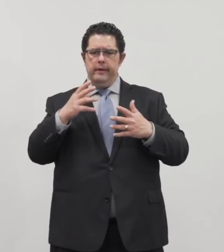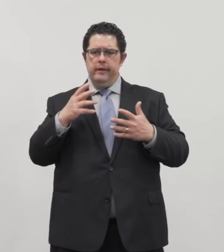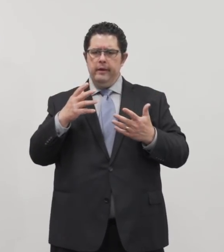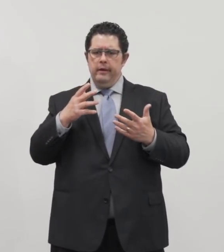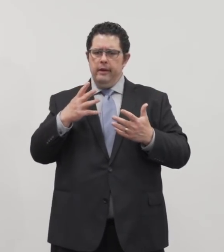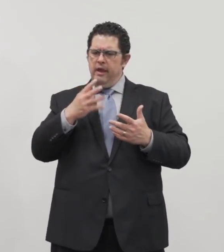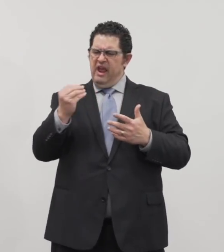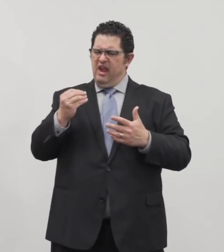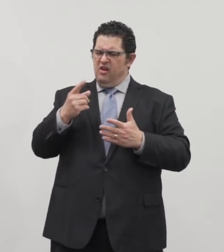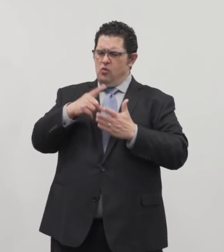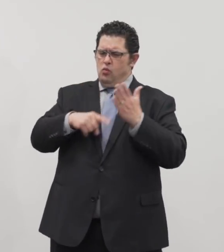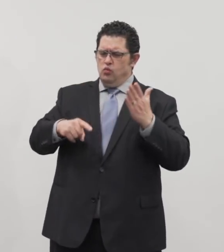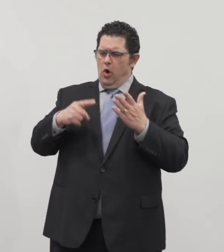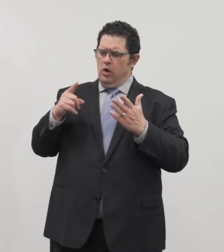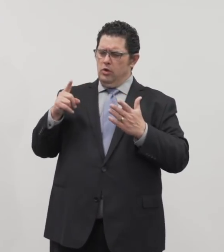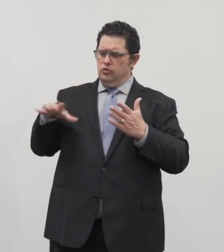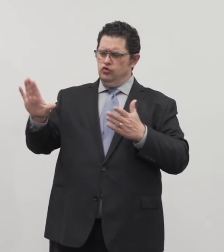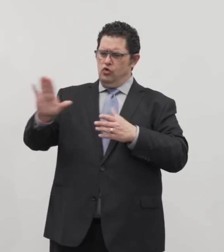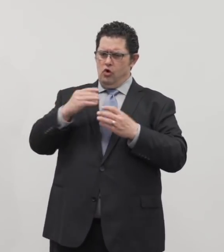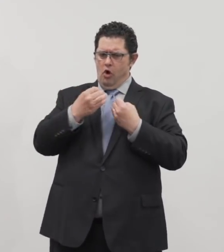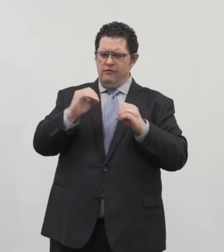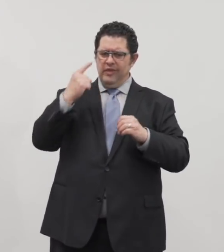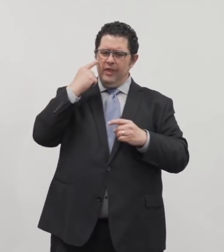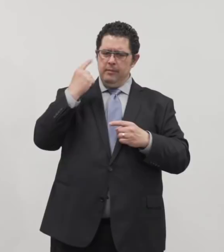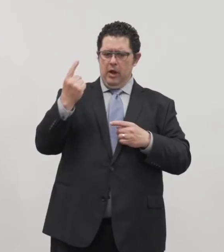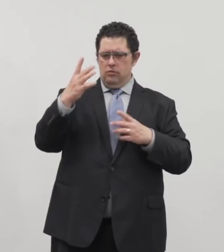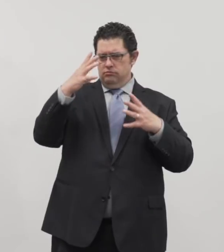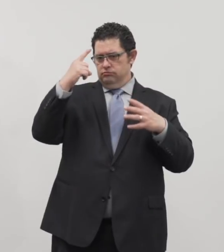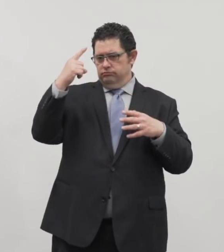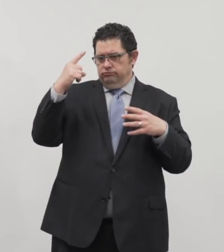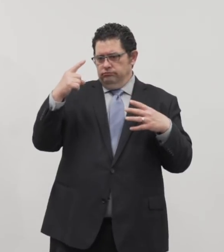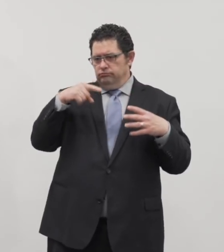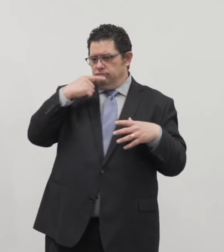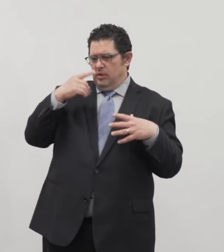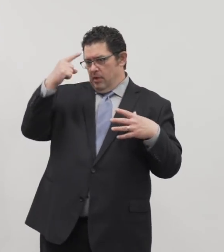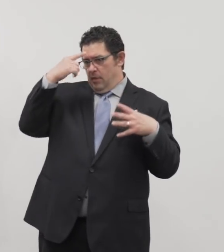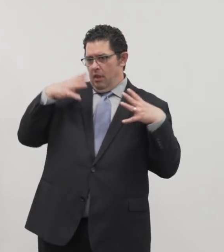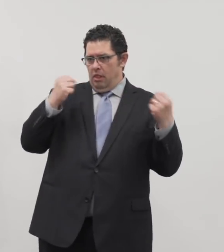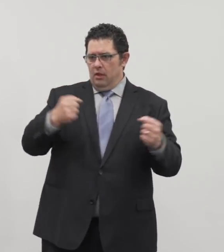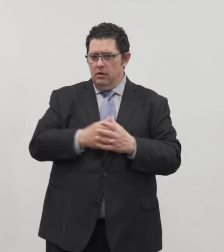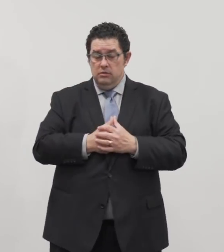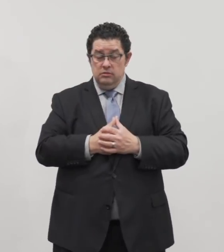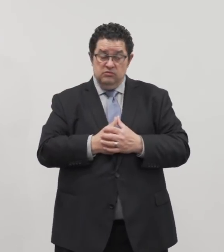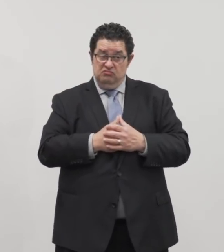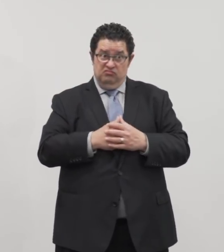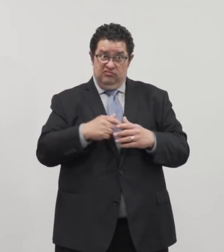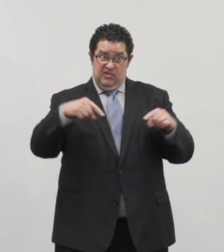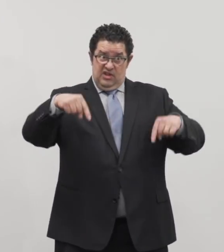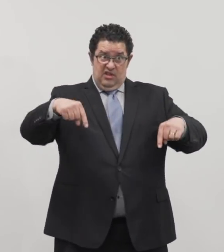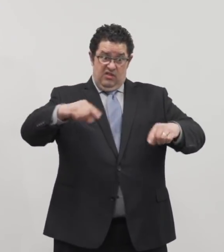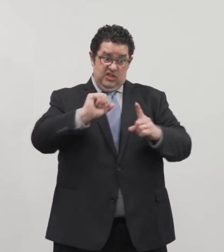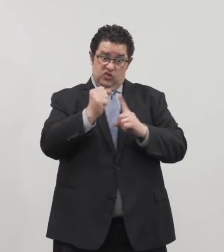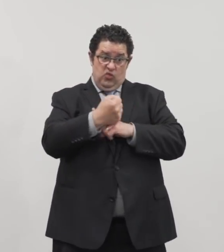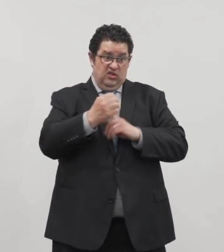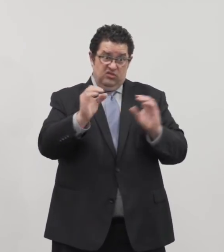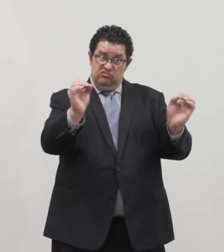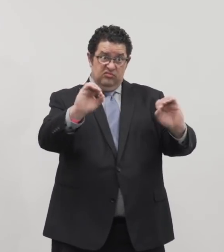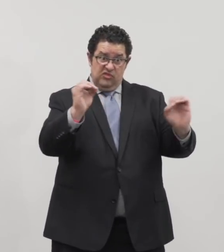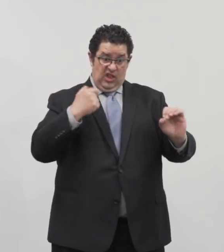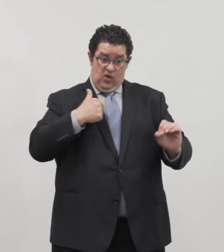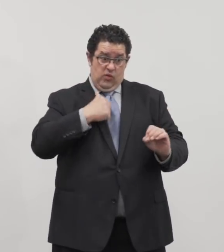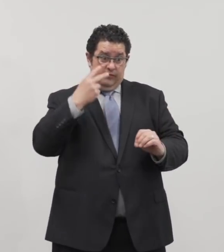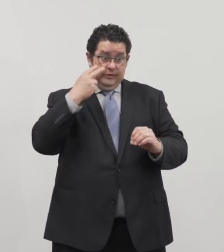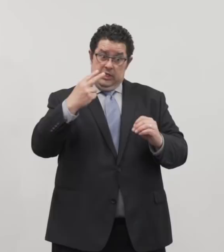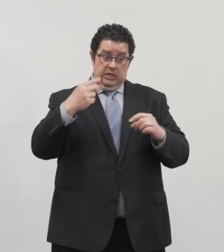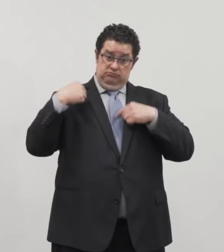of mental health concerns right now? Well, this COVID-19 infection has been nothing like we've seen in 100 years, and we've created an enormous